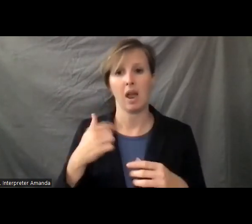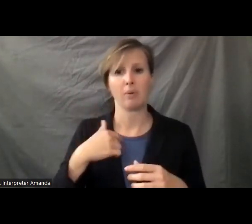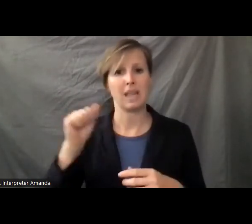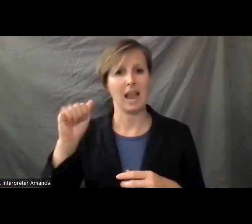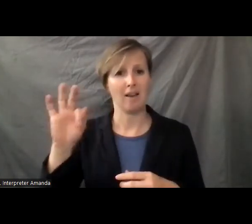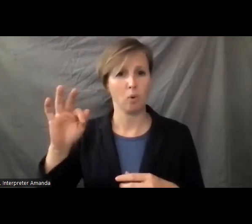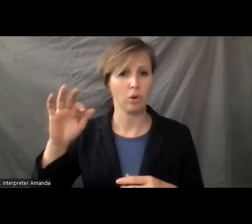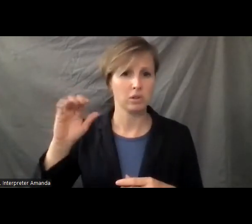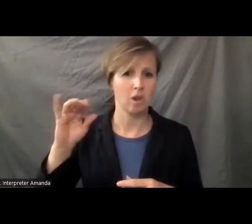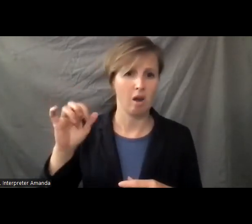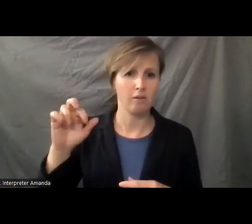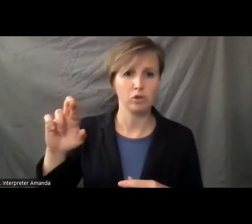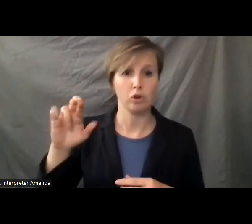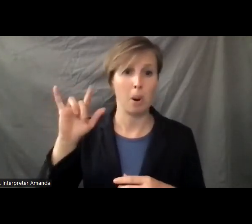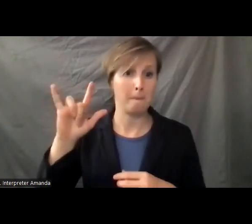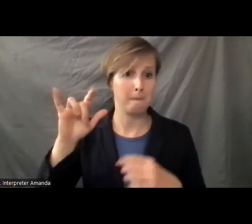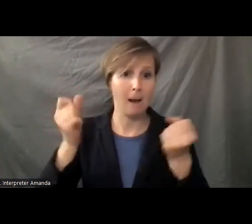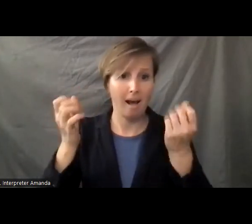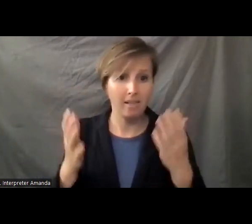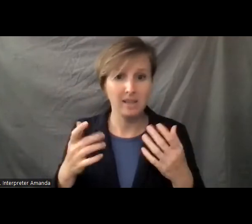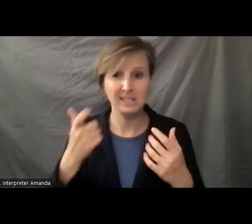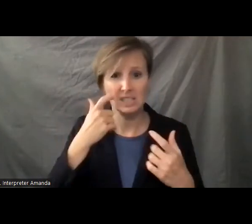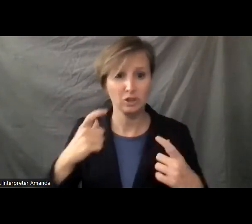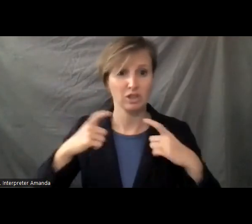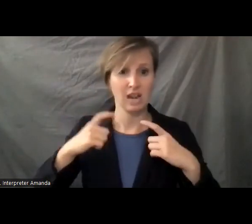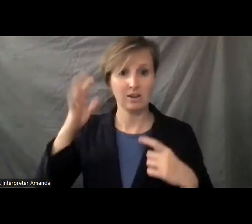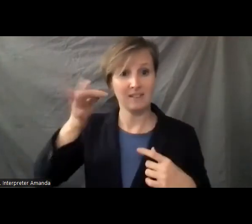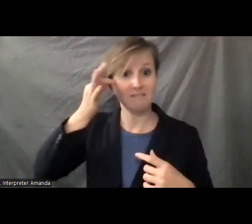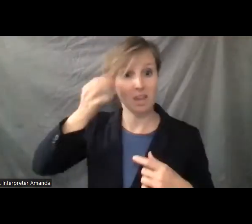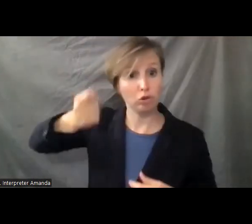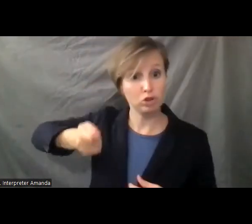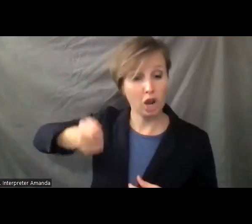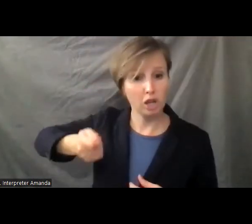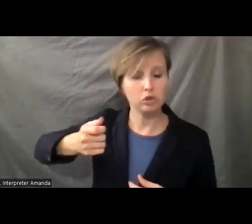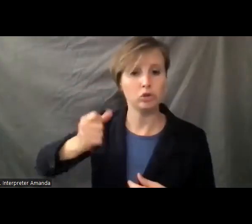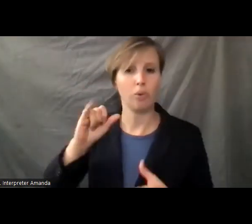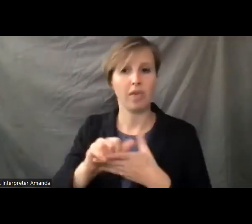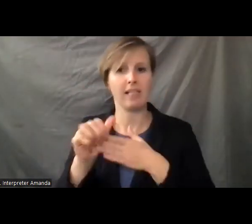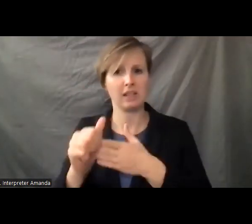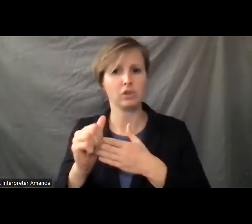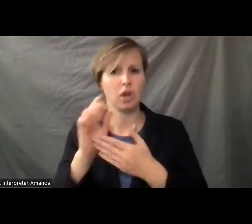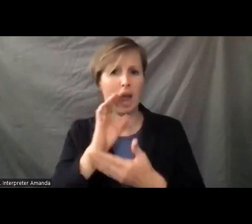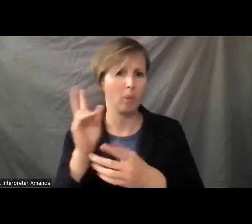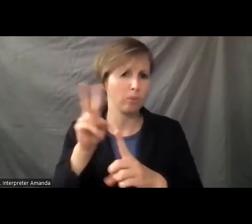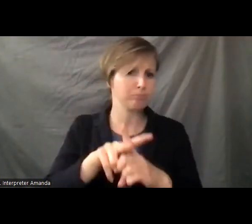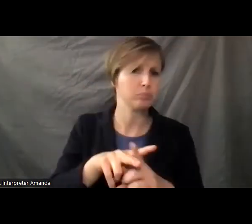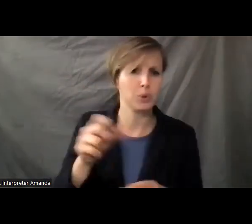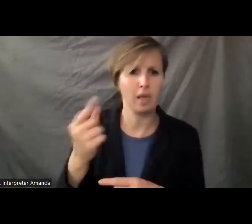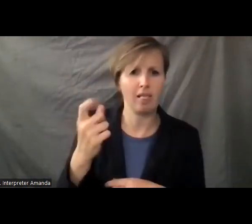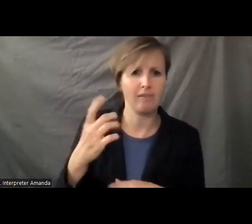officer, a fighter pilot, and I just retired as a federal judge. And I'll bring that leadership to the 11th Congressional District.